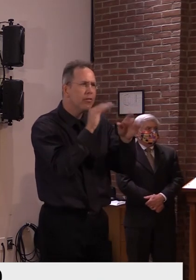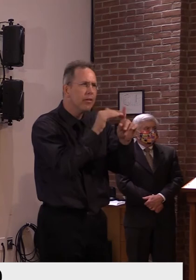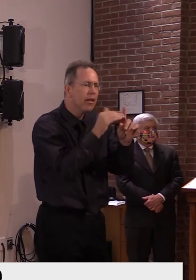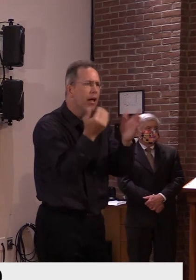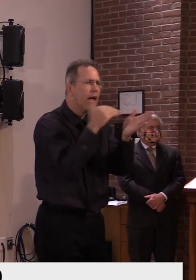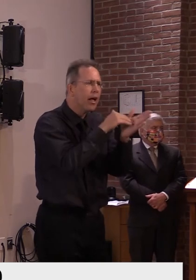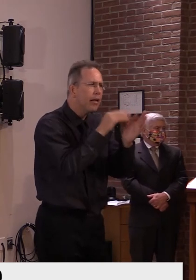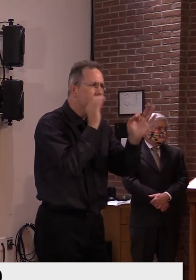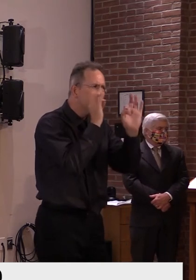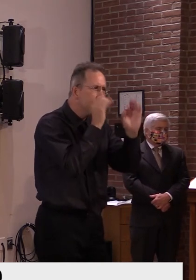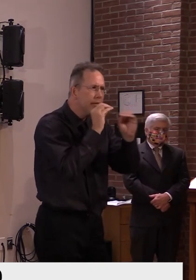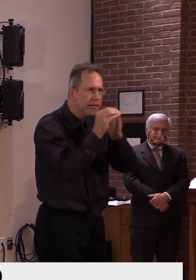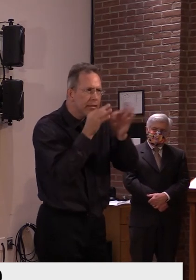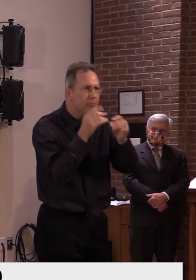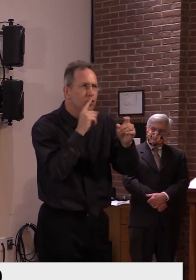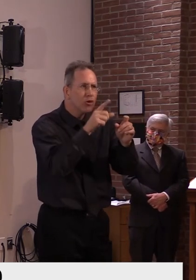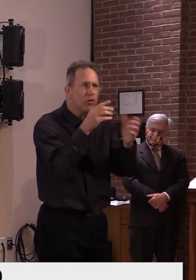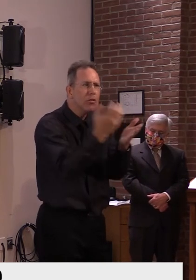that's on the table at this point.